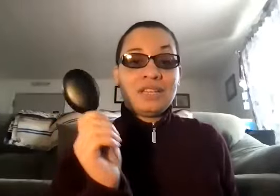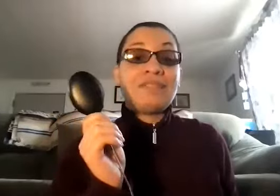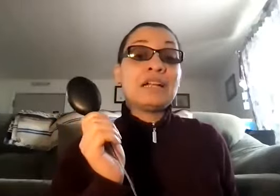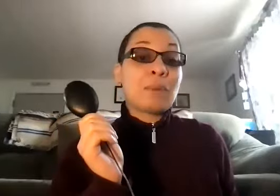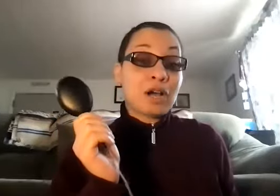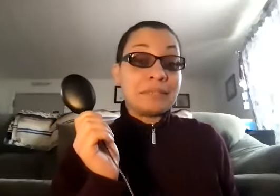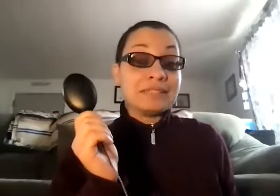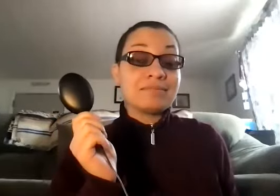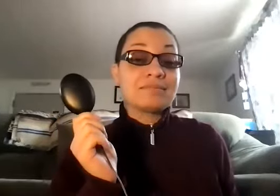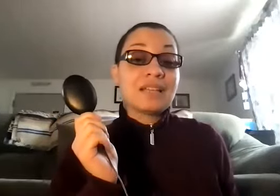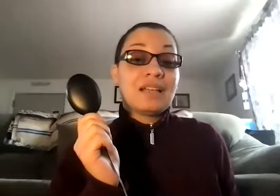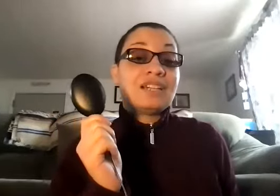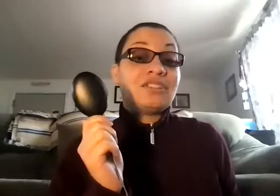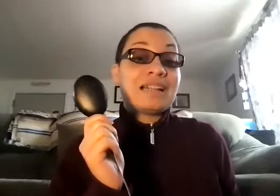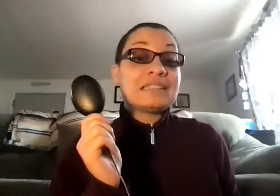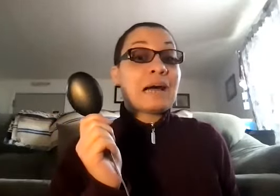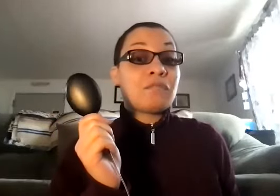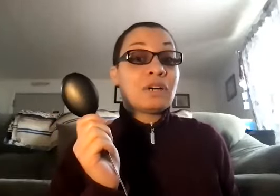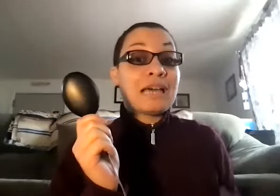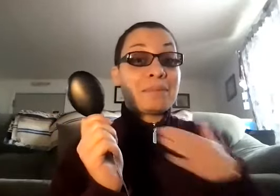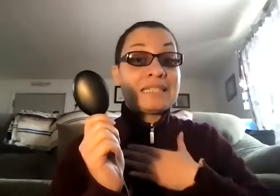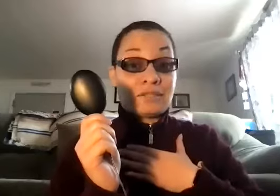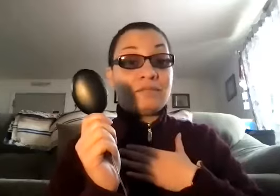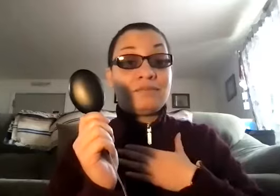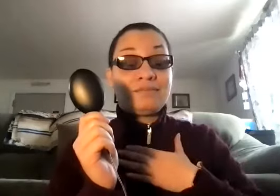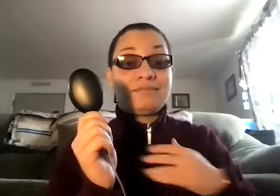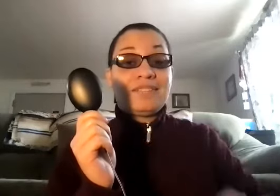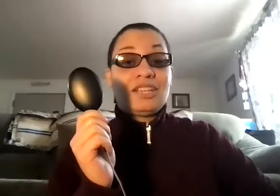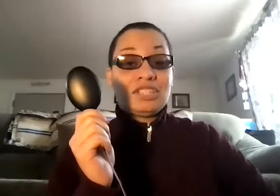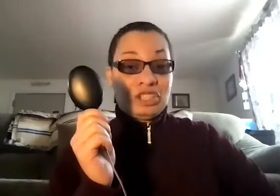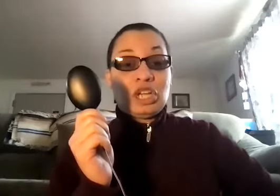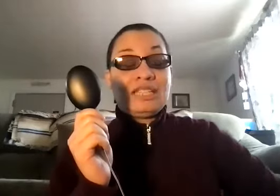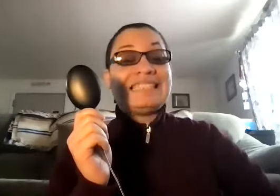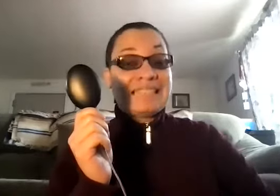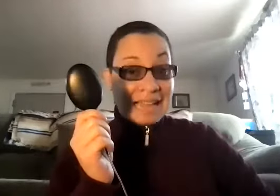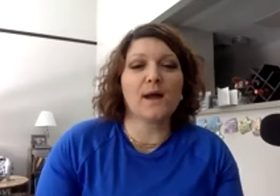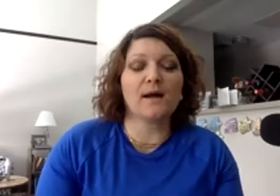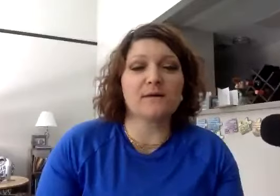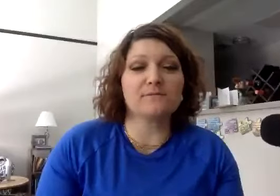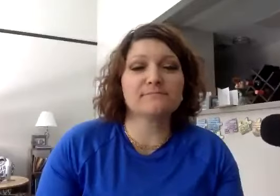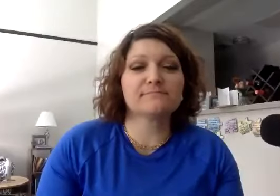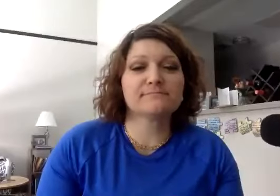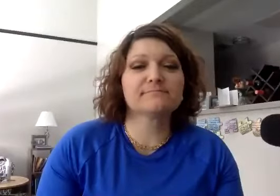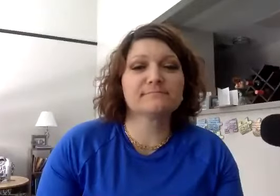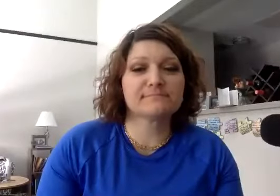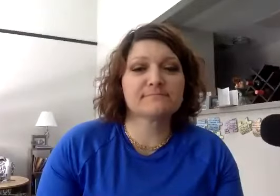live in an apartment and you're on the top floor like myself, you'll shake the bed